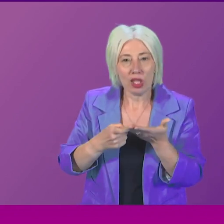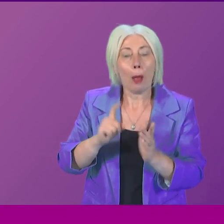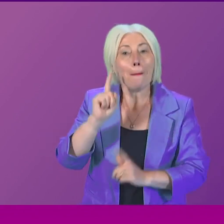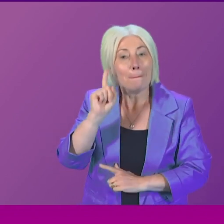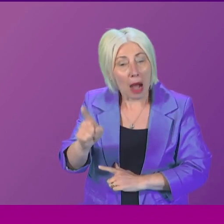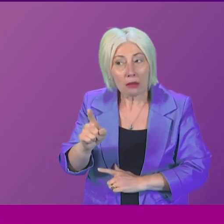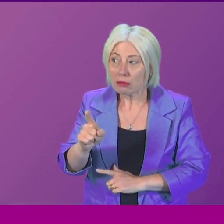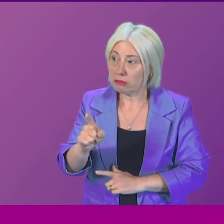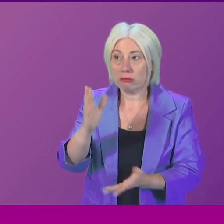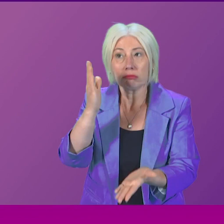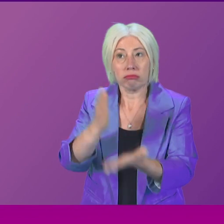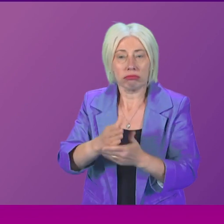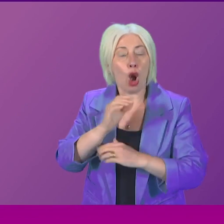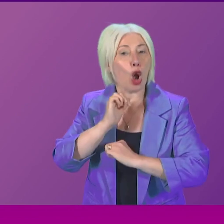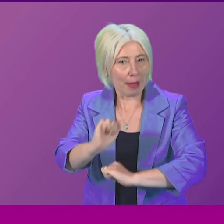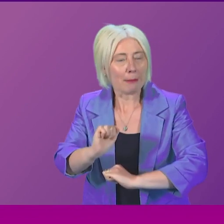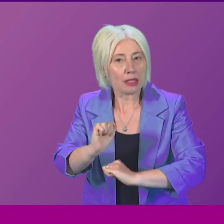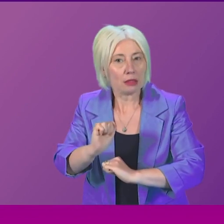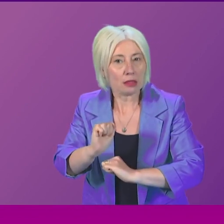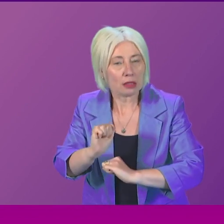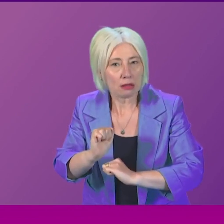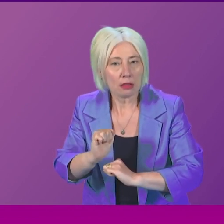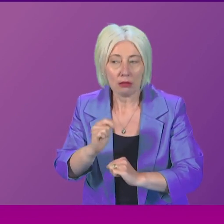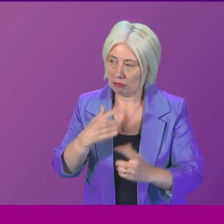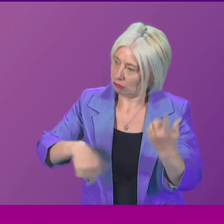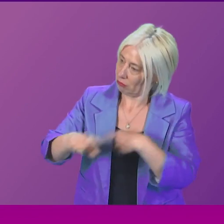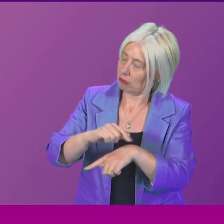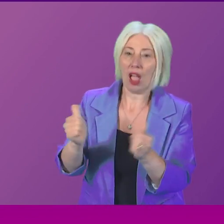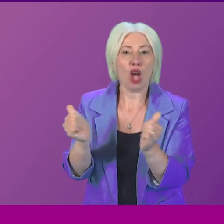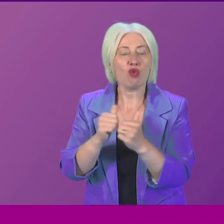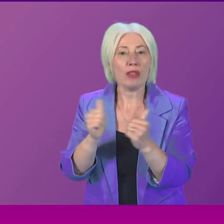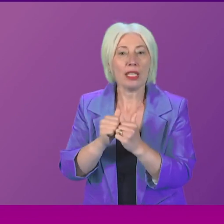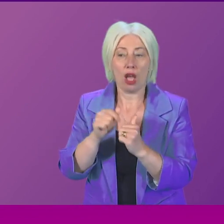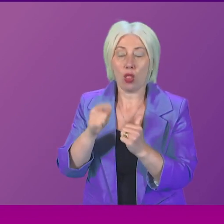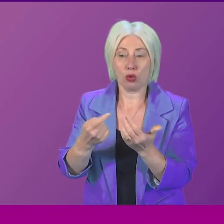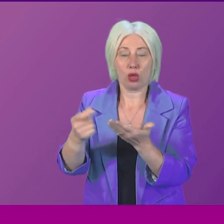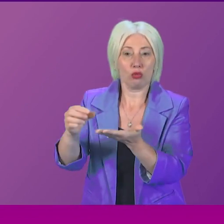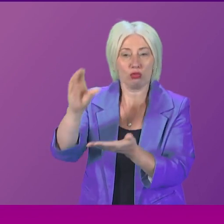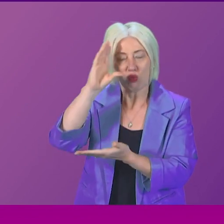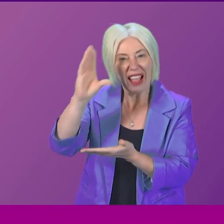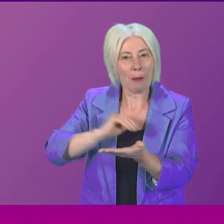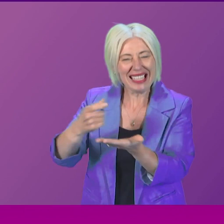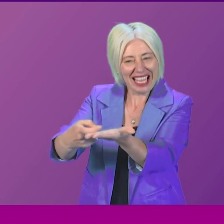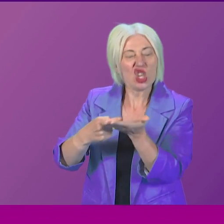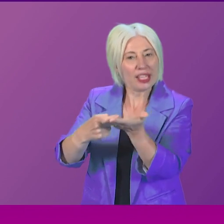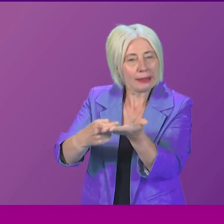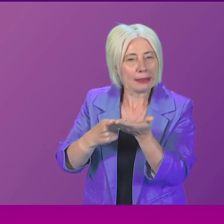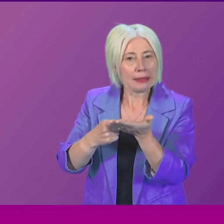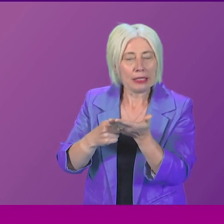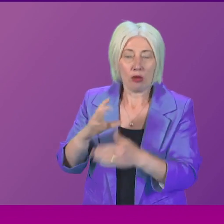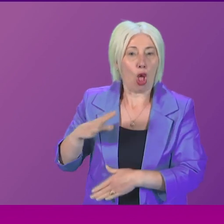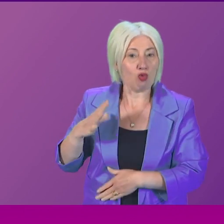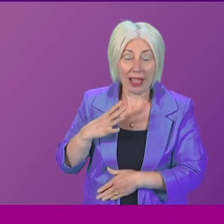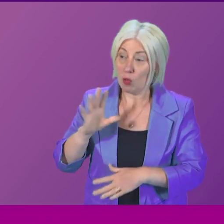can give an absolute commitment that not only have we agreed, but a number of those commitments, those recommendations, forgive me, have been